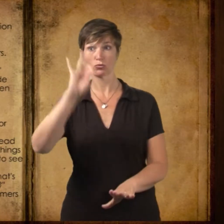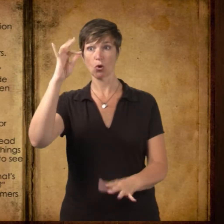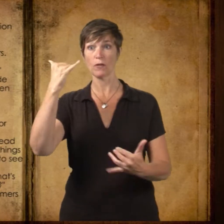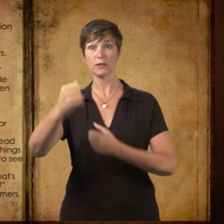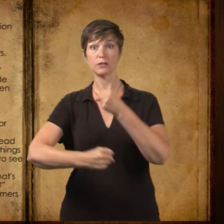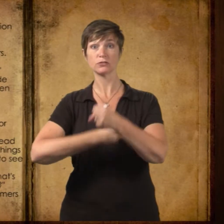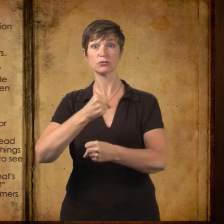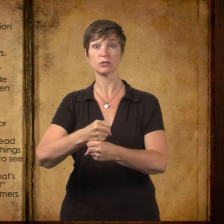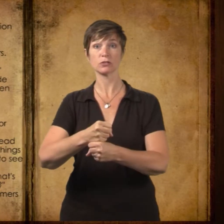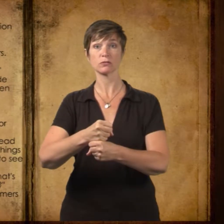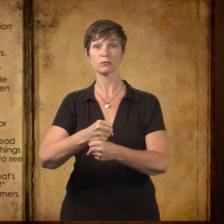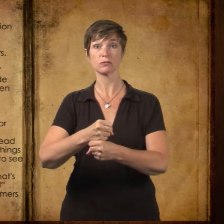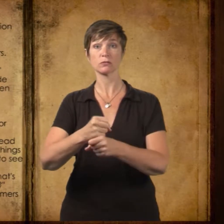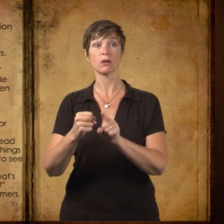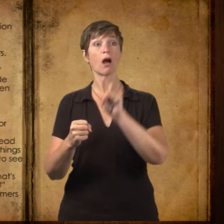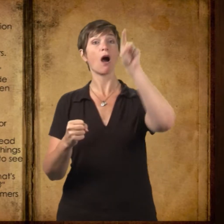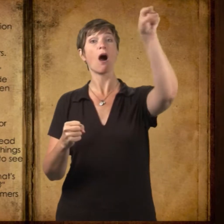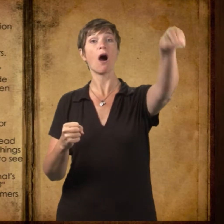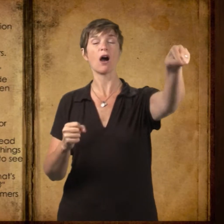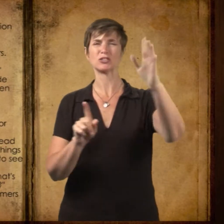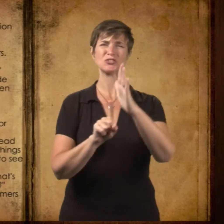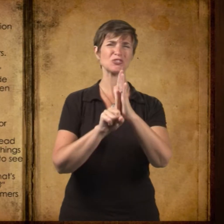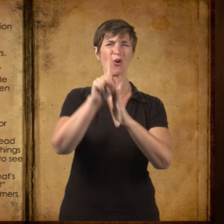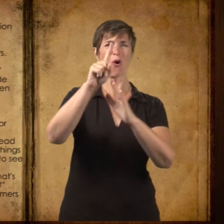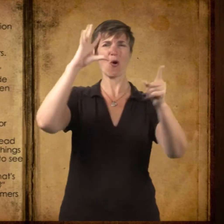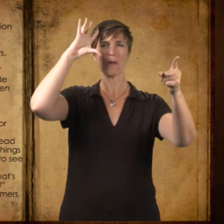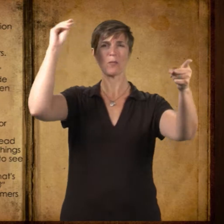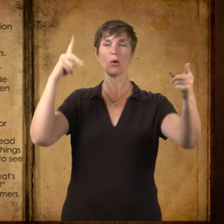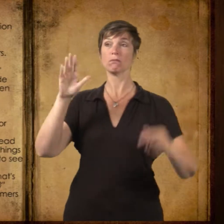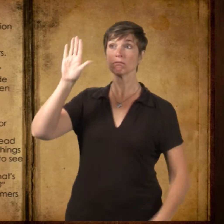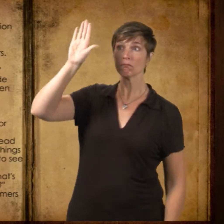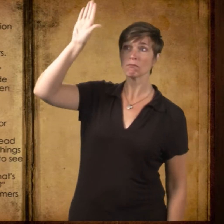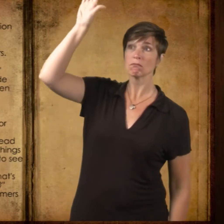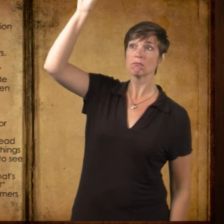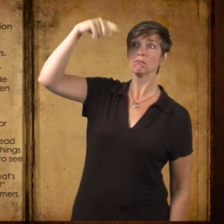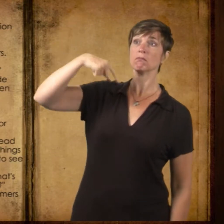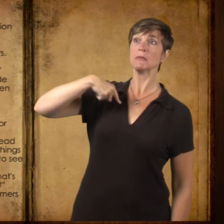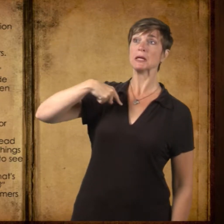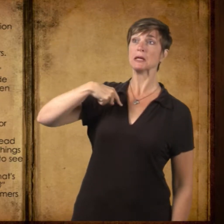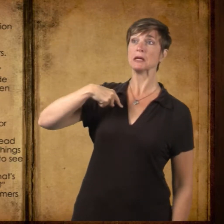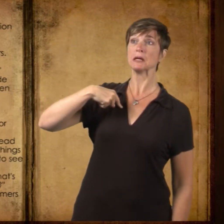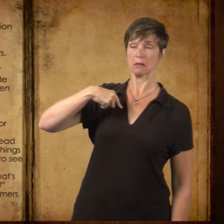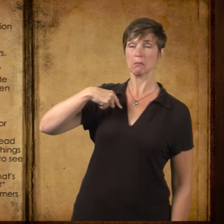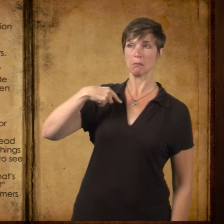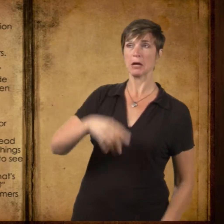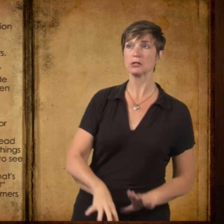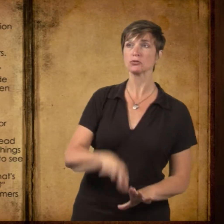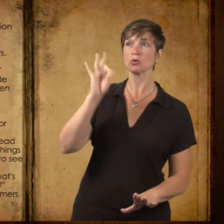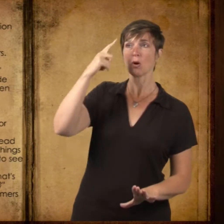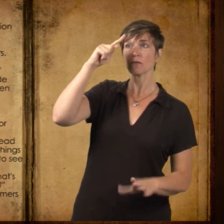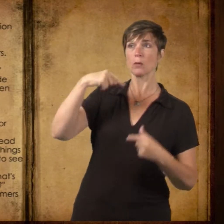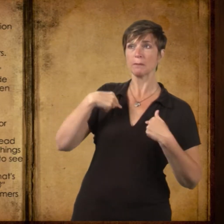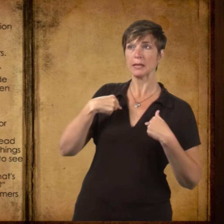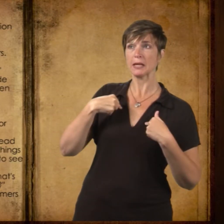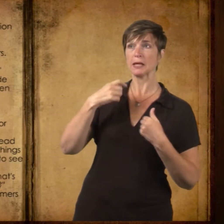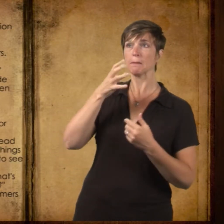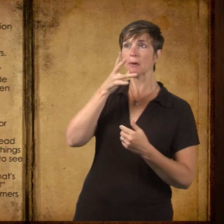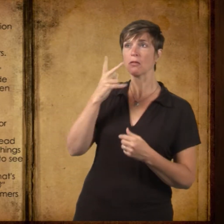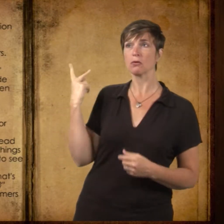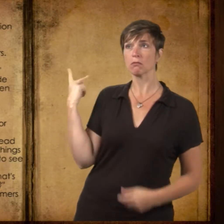A tall boy in the crowd raised his hand. Here, he said, I'm drawing for my mother and me. He blinked his